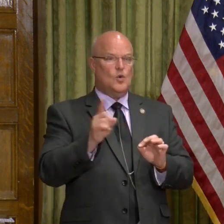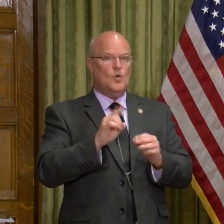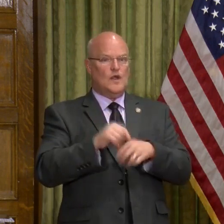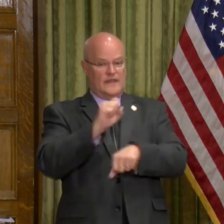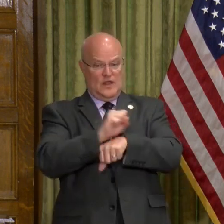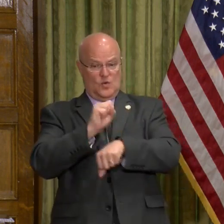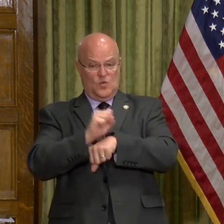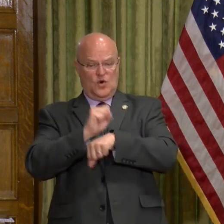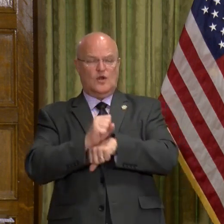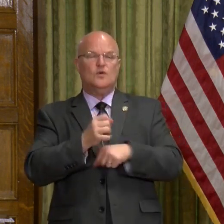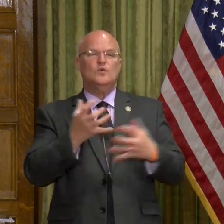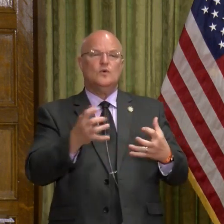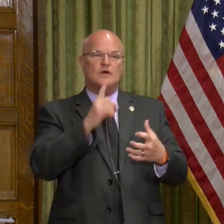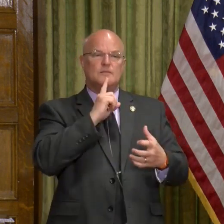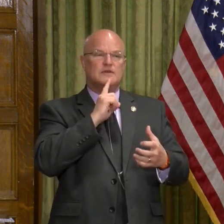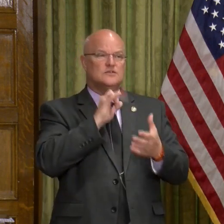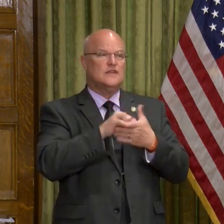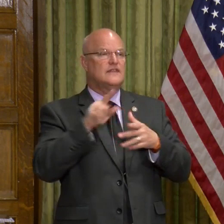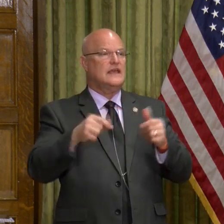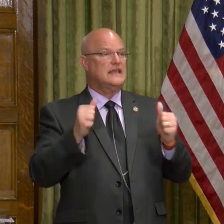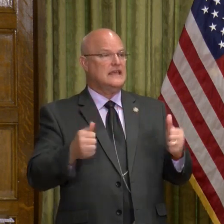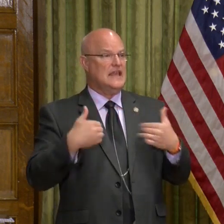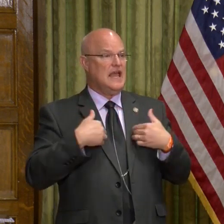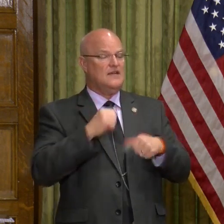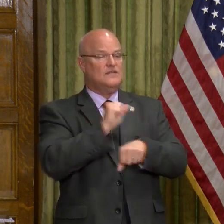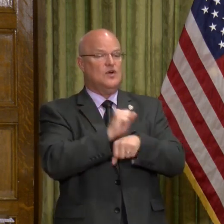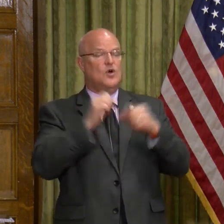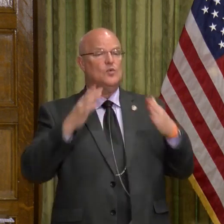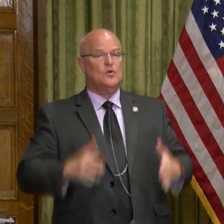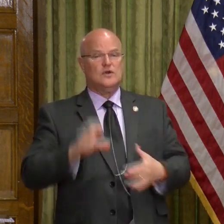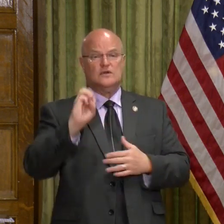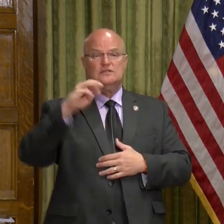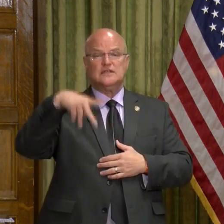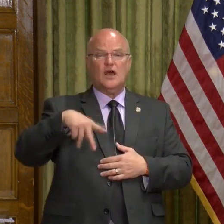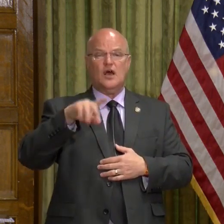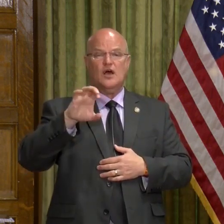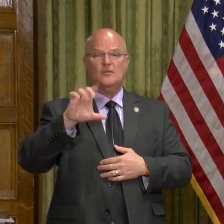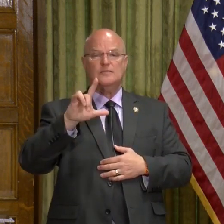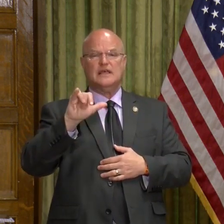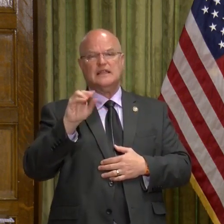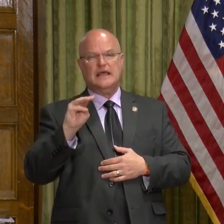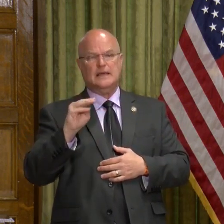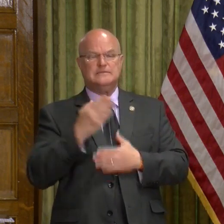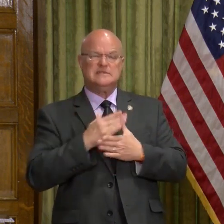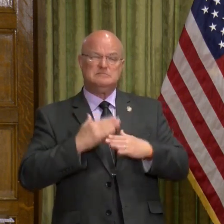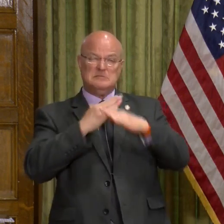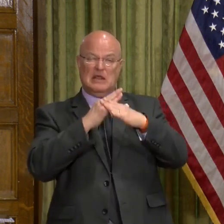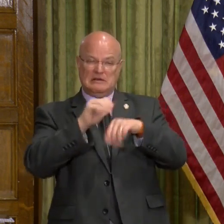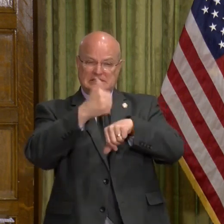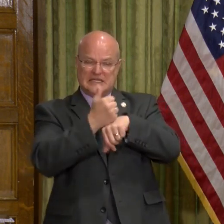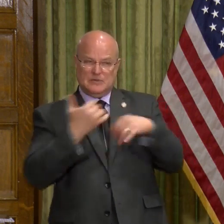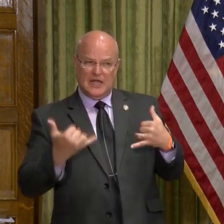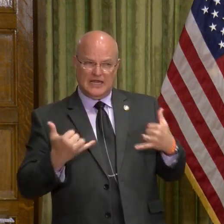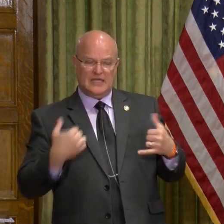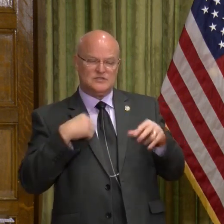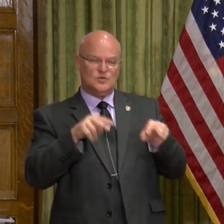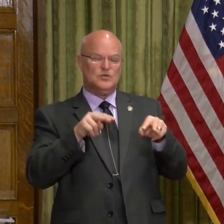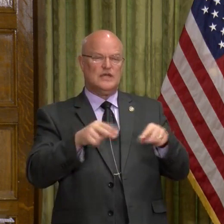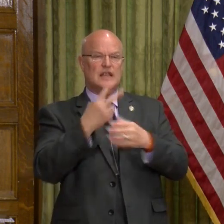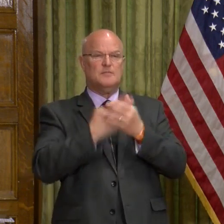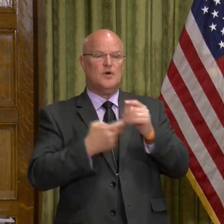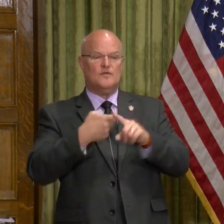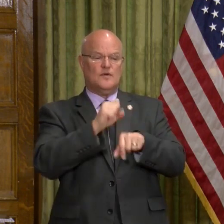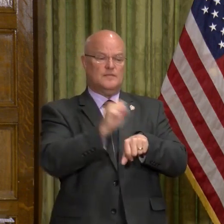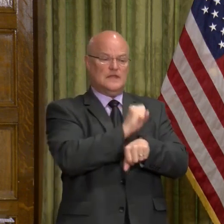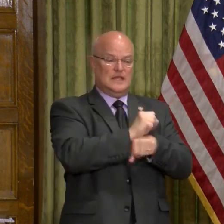where they work, we want to make sure that they can have a workers' comp claim. And there's some barriers there now. So just we're looking at it both